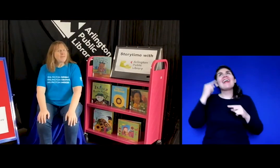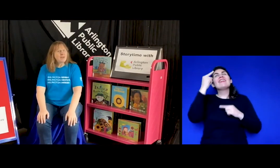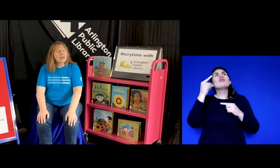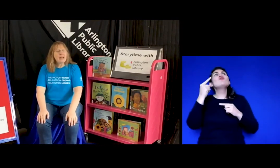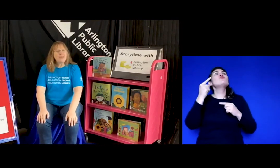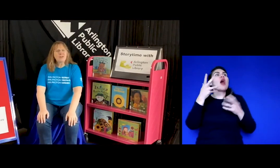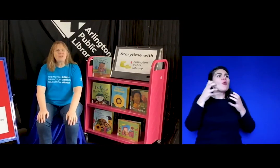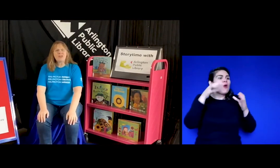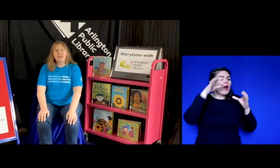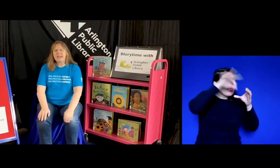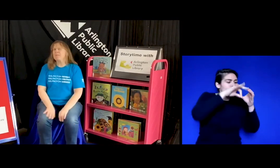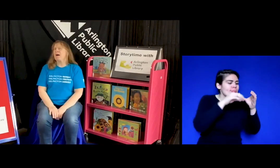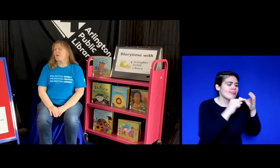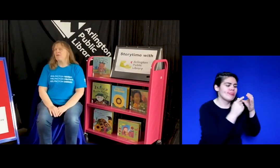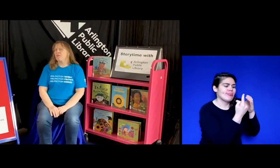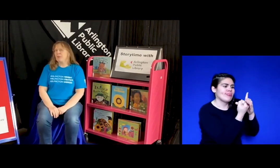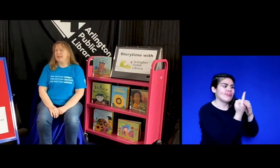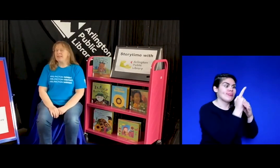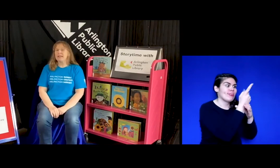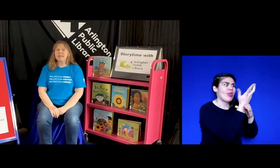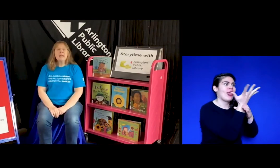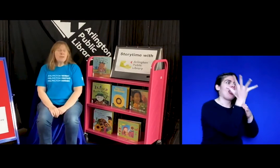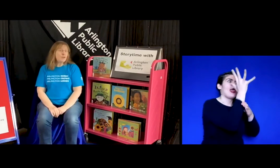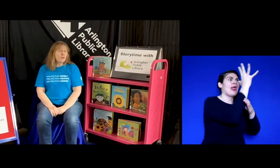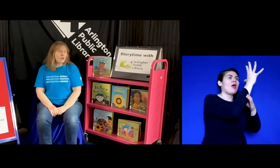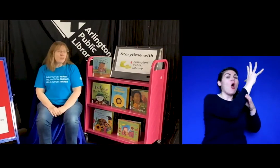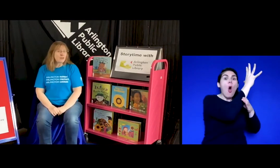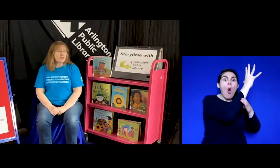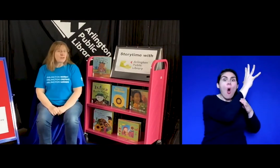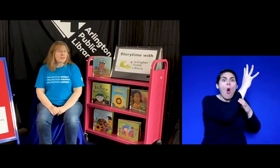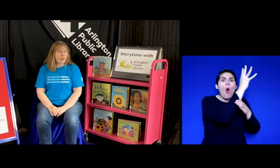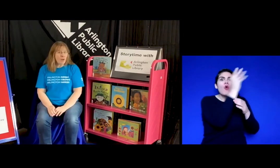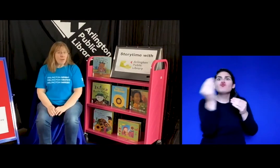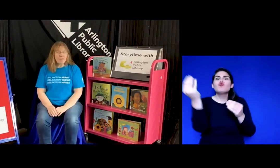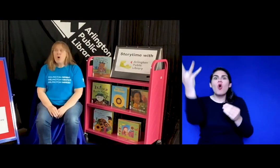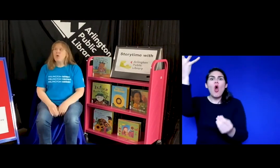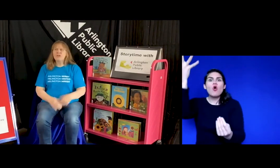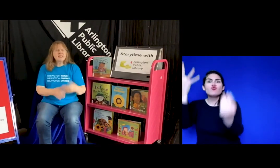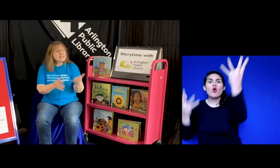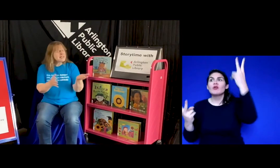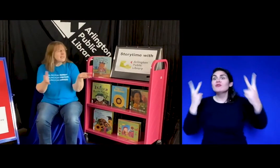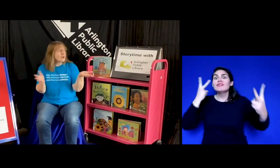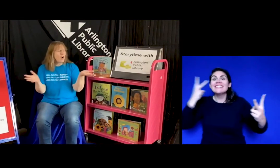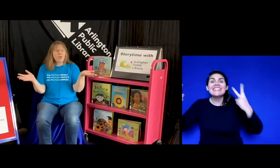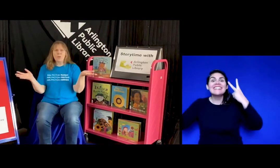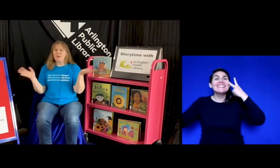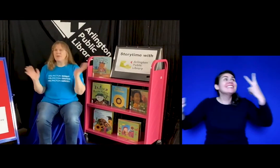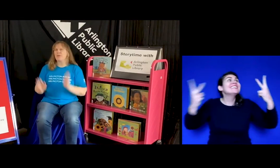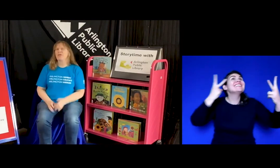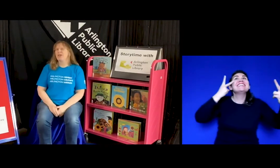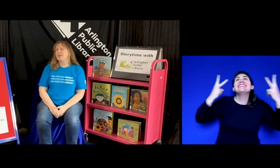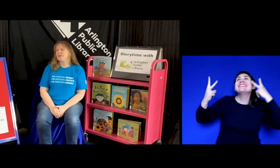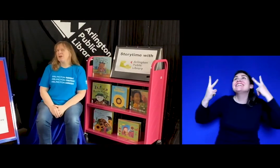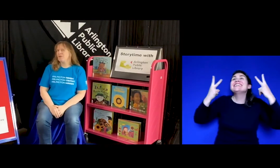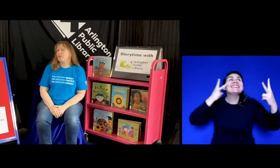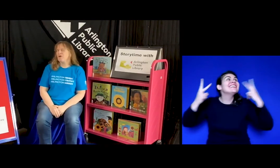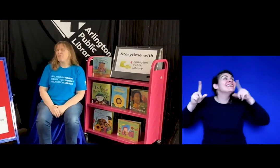fun and that you're thinking about growing things if you grow things yourself or just see all the wonderful things that are growing